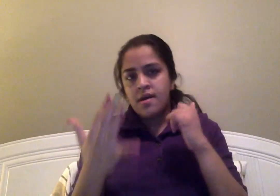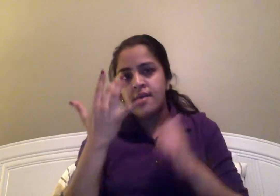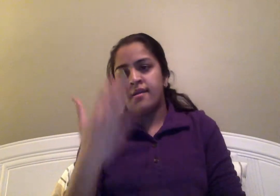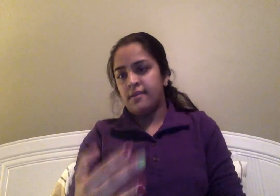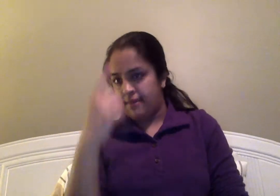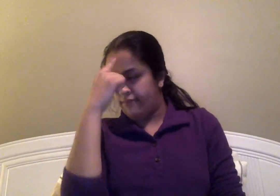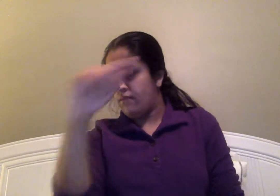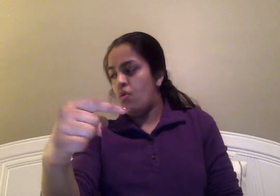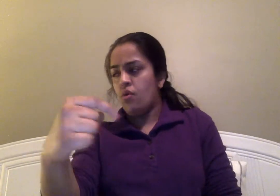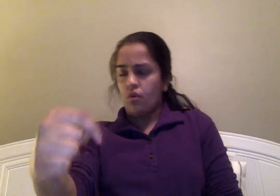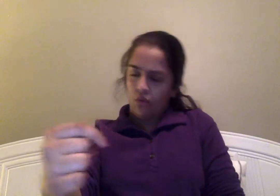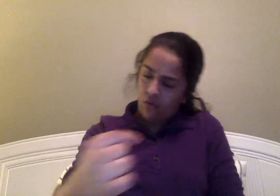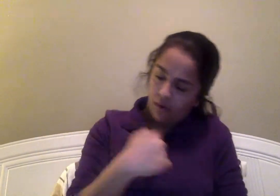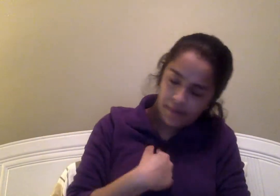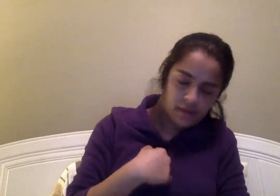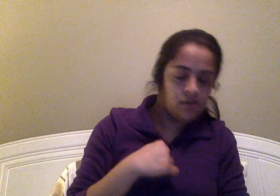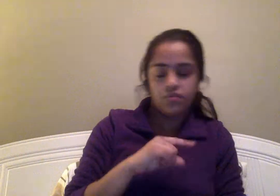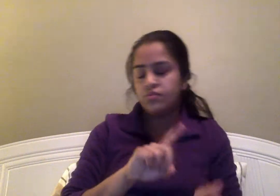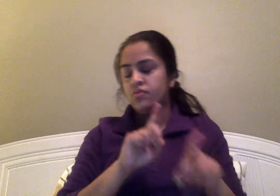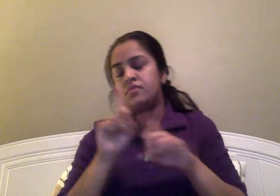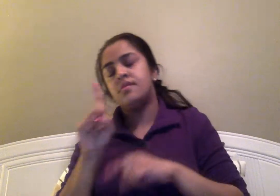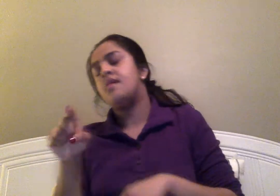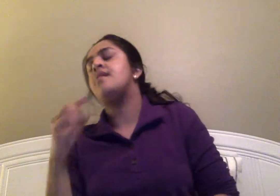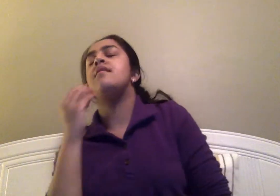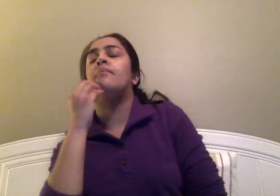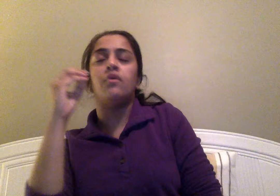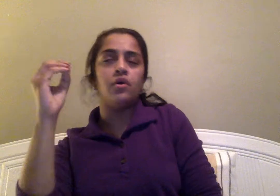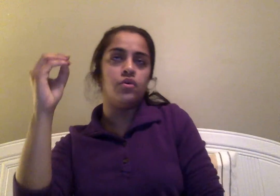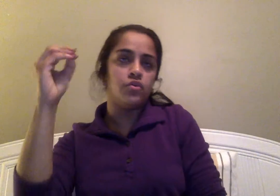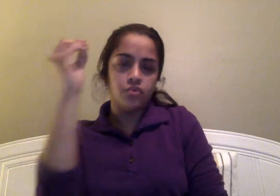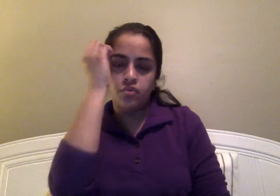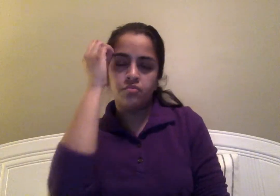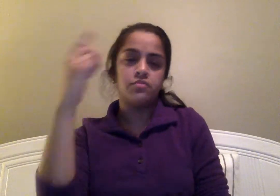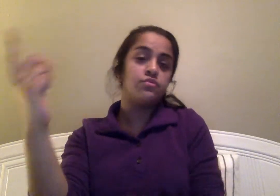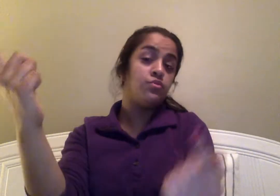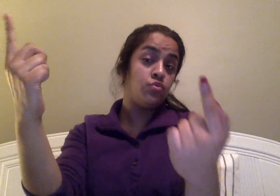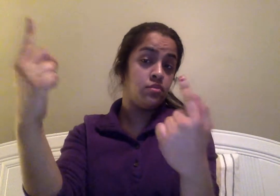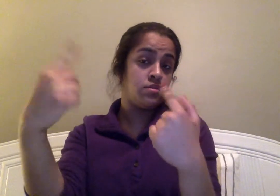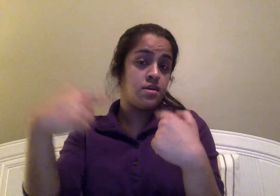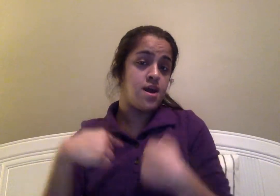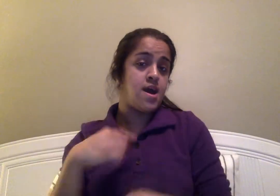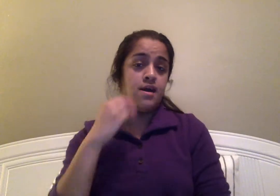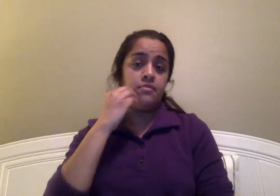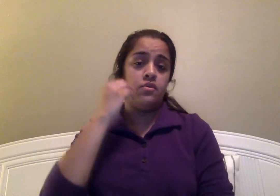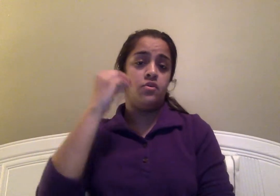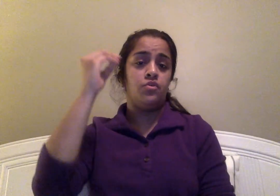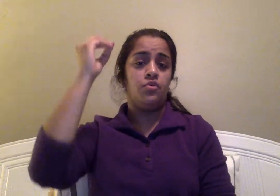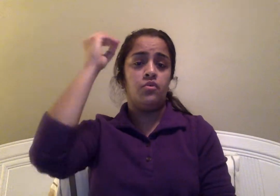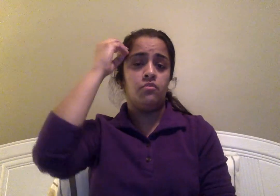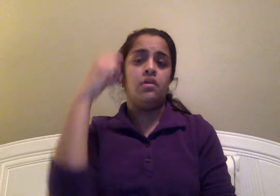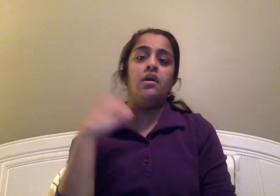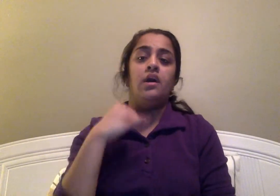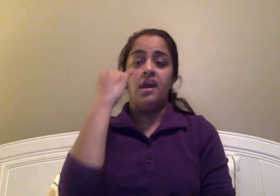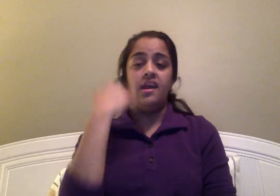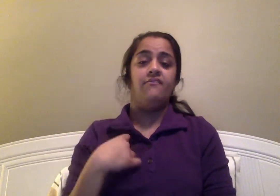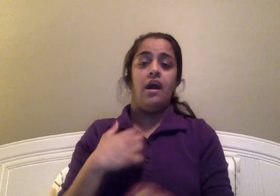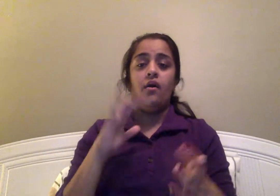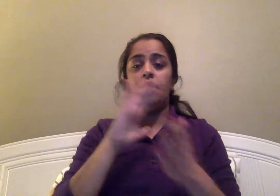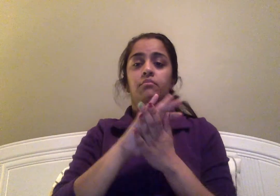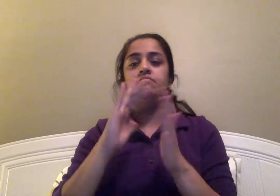waiting for me to come home, come home, if I were a